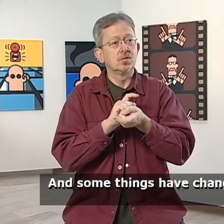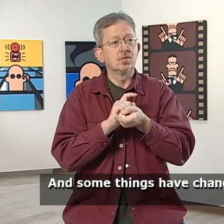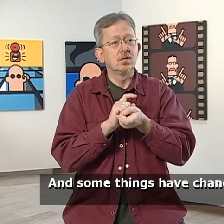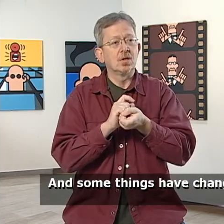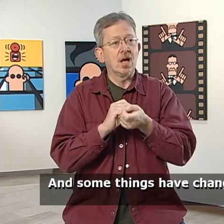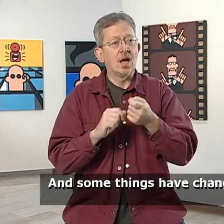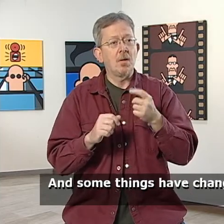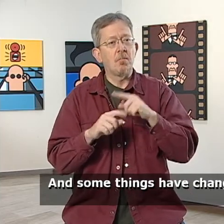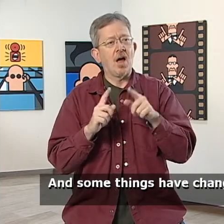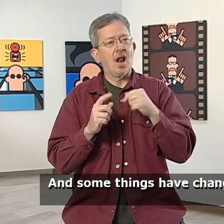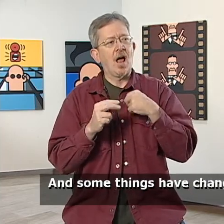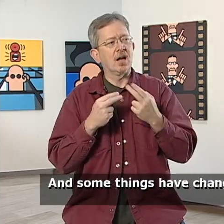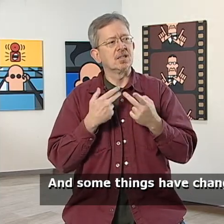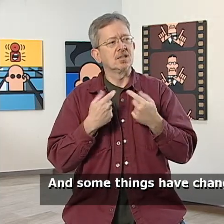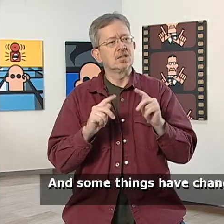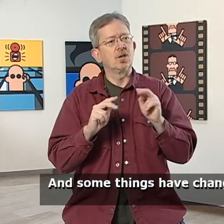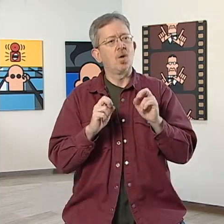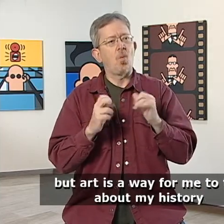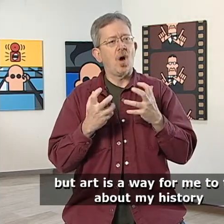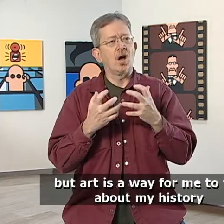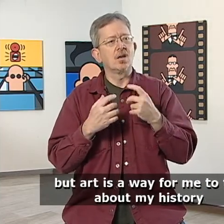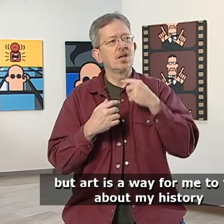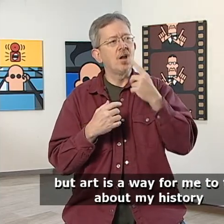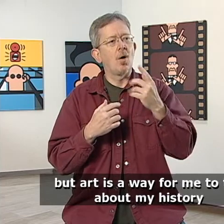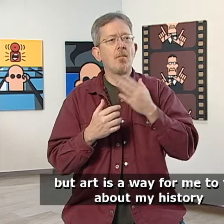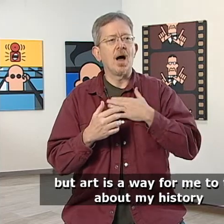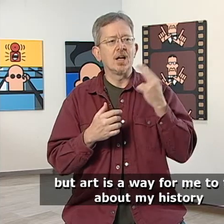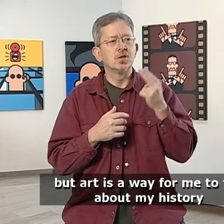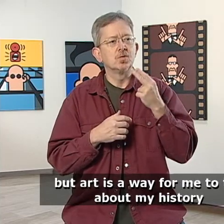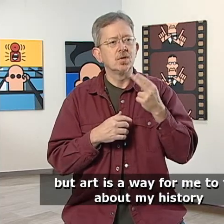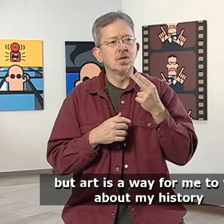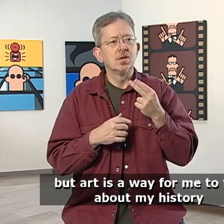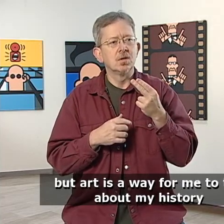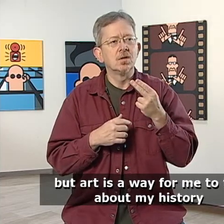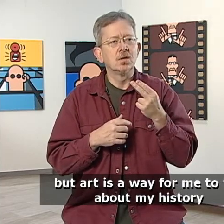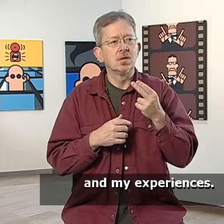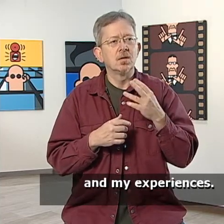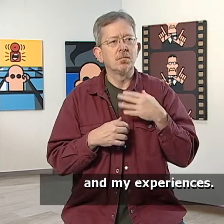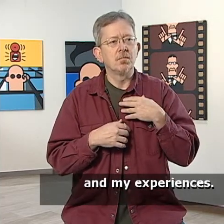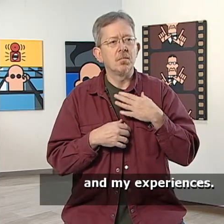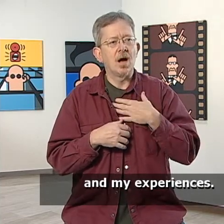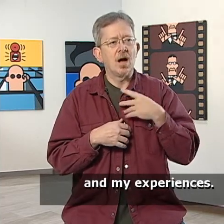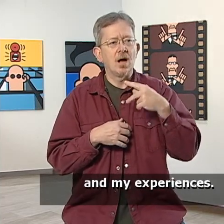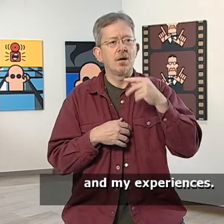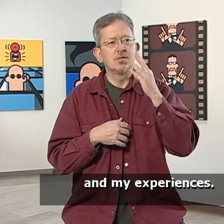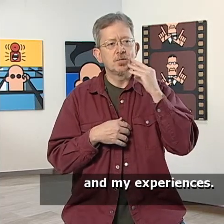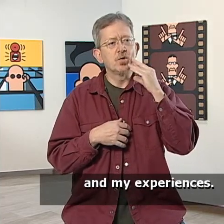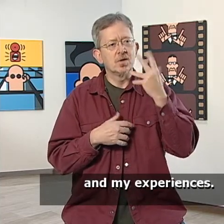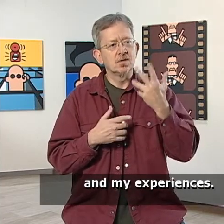And some things have changed. But art is a way for me to tell about my history and my experiences.